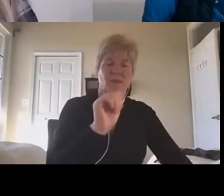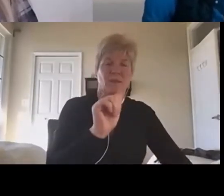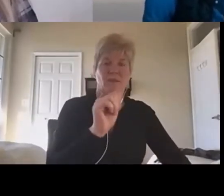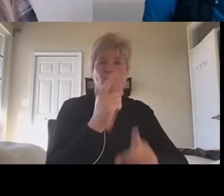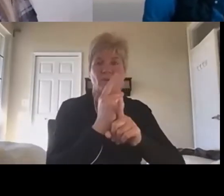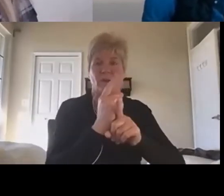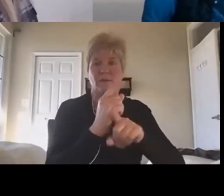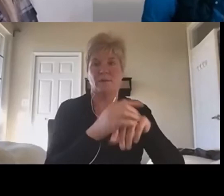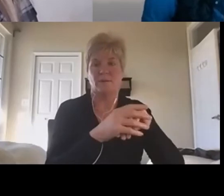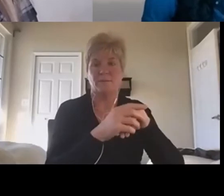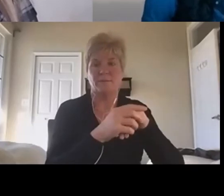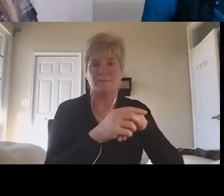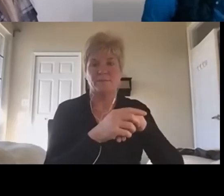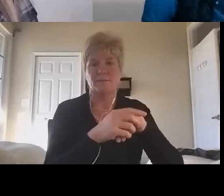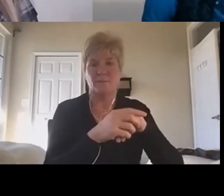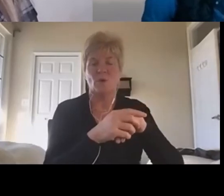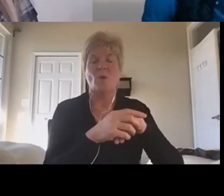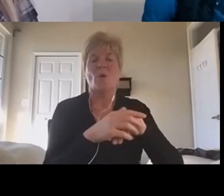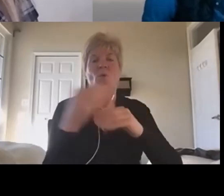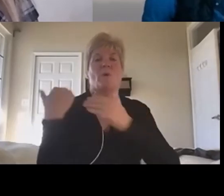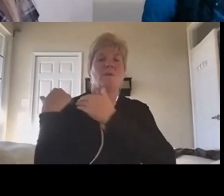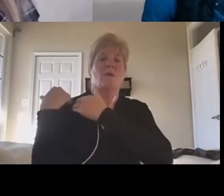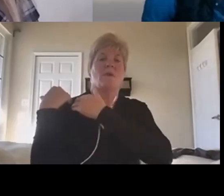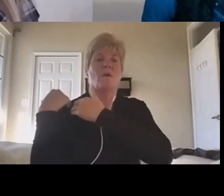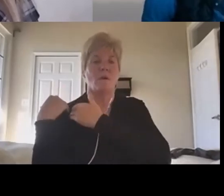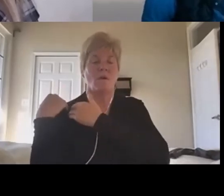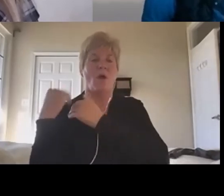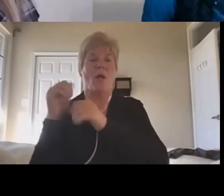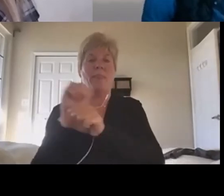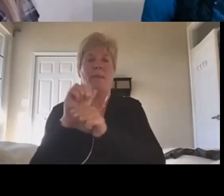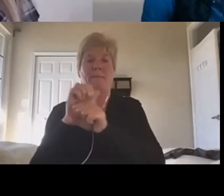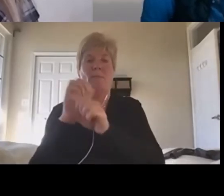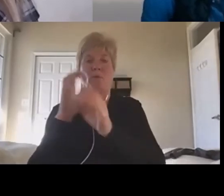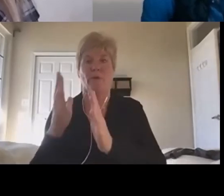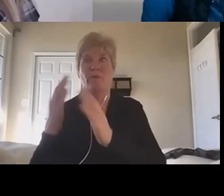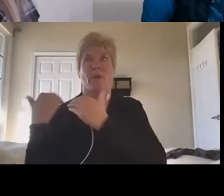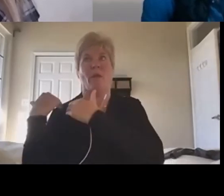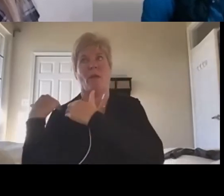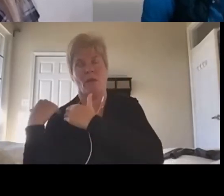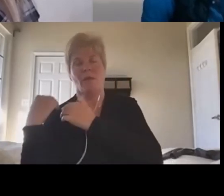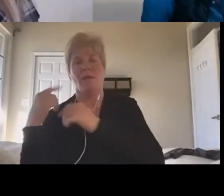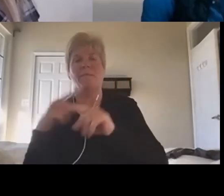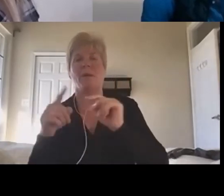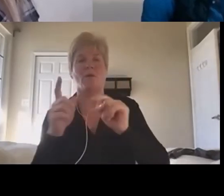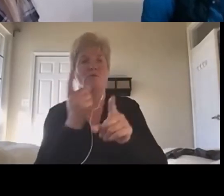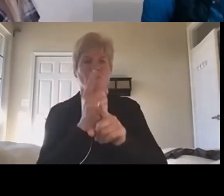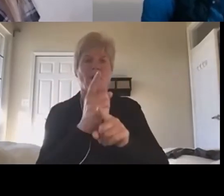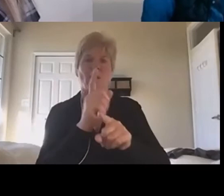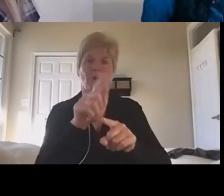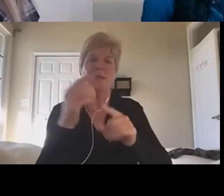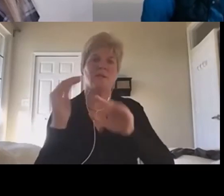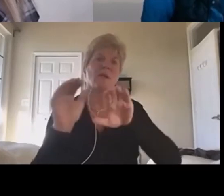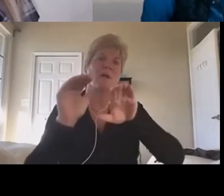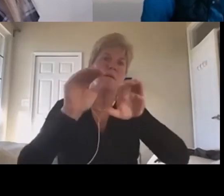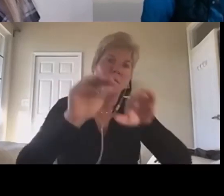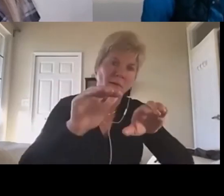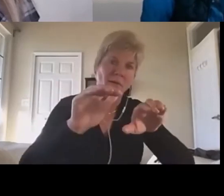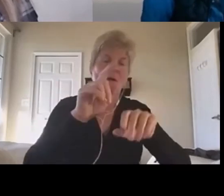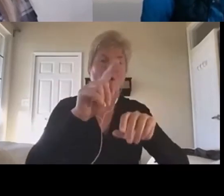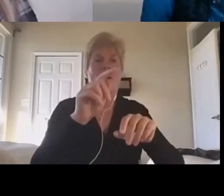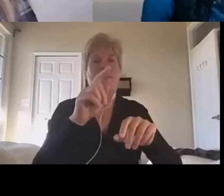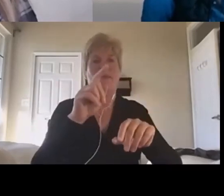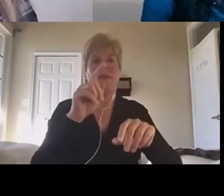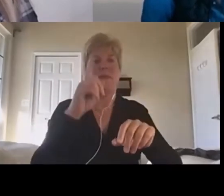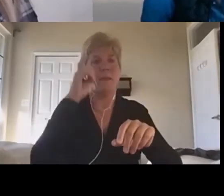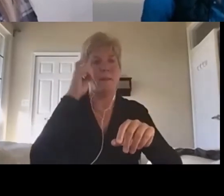um, onus on the employee through a lot of this, but we do need to place some onus on the employer to start to self-disclose